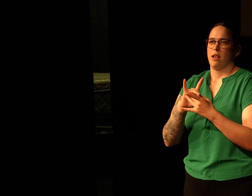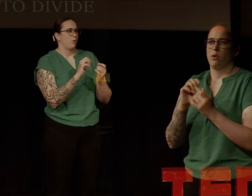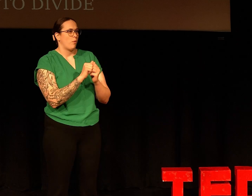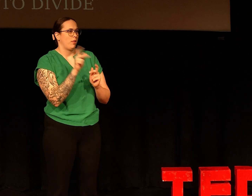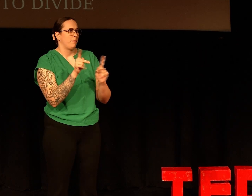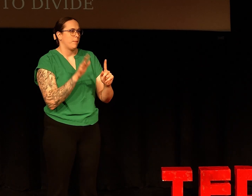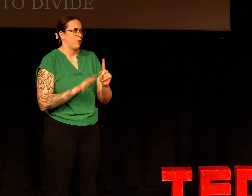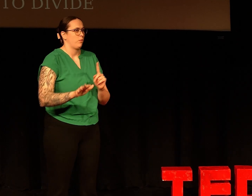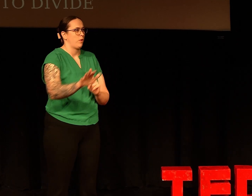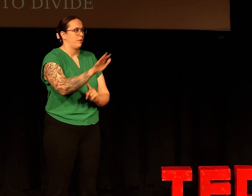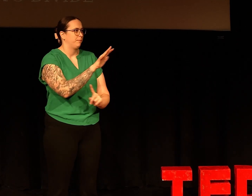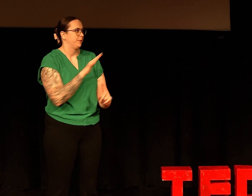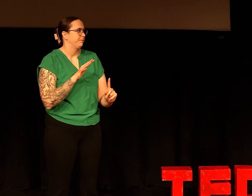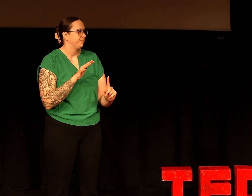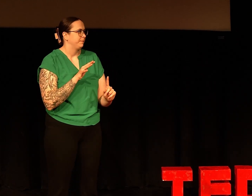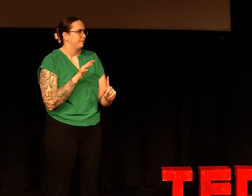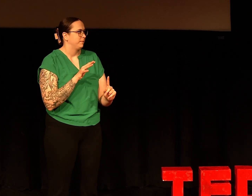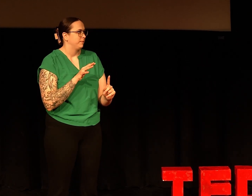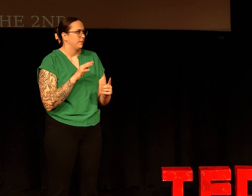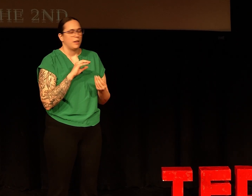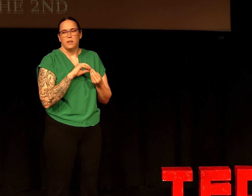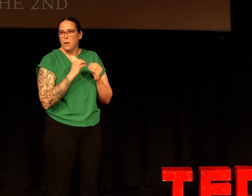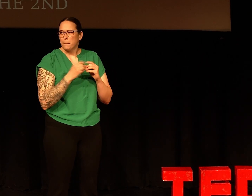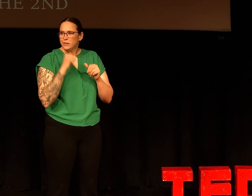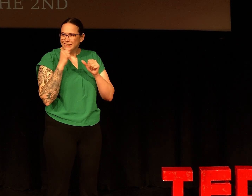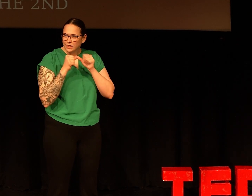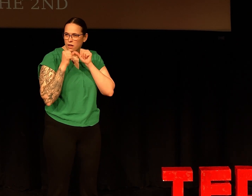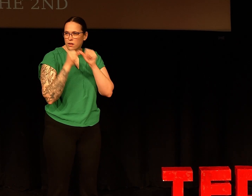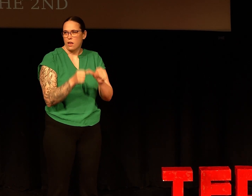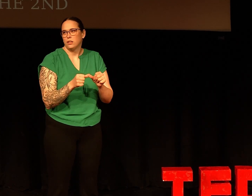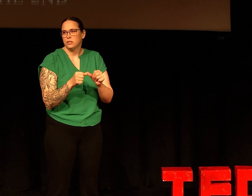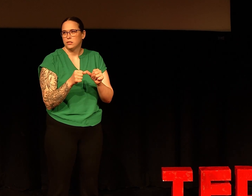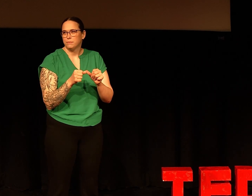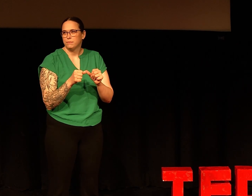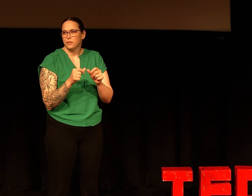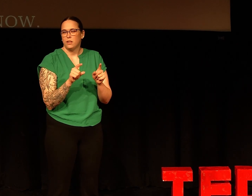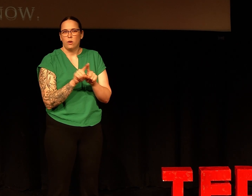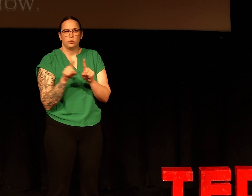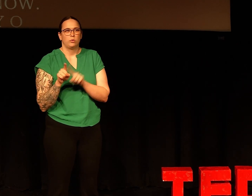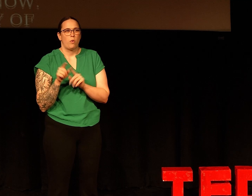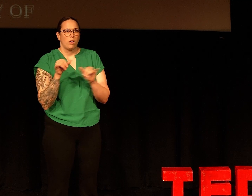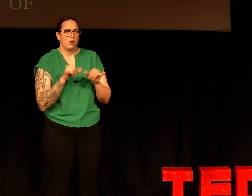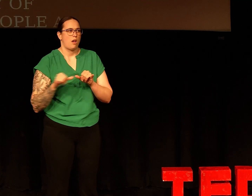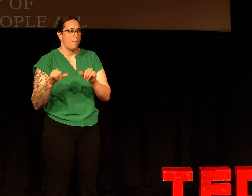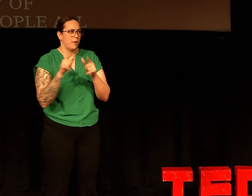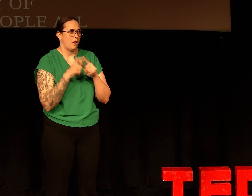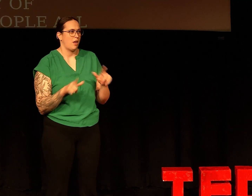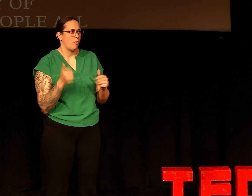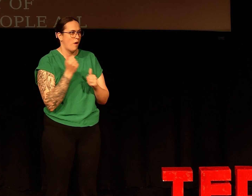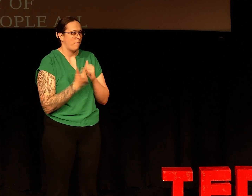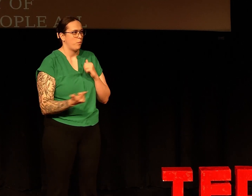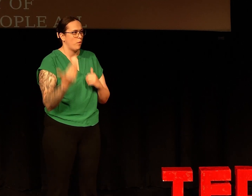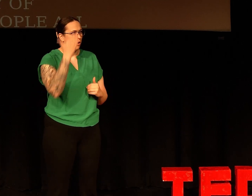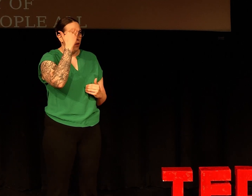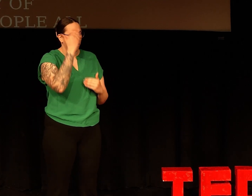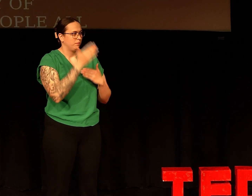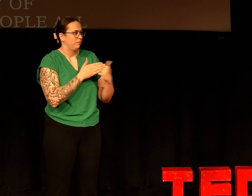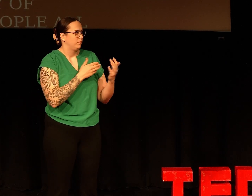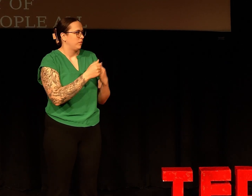way of connecting with people all around me. Numbers are a constant. They're also a common language that everyone knows,